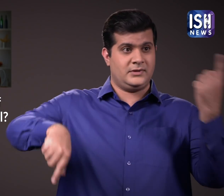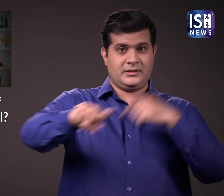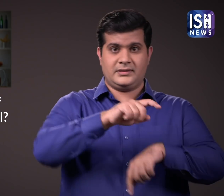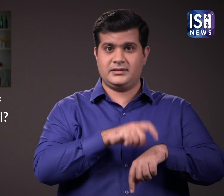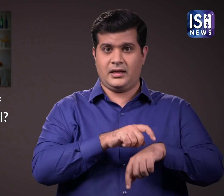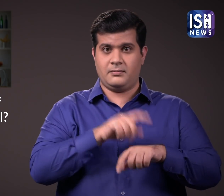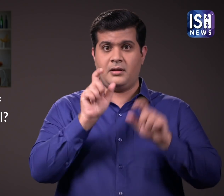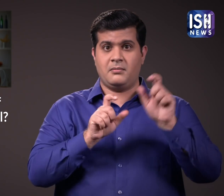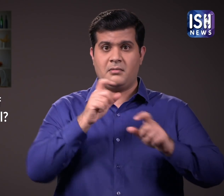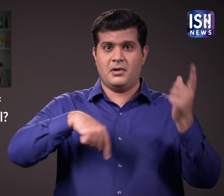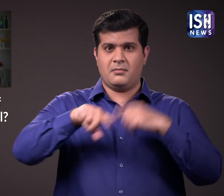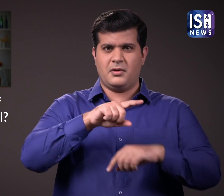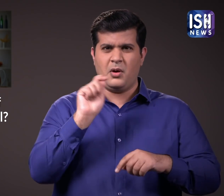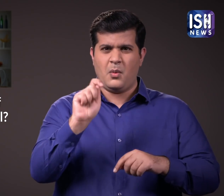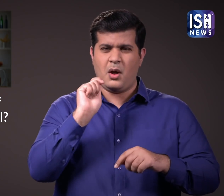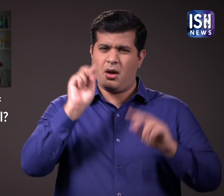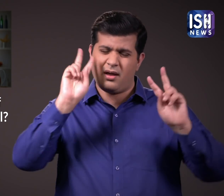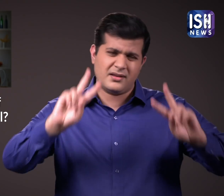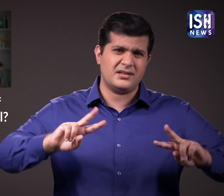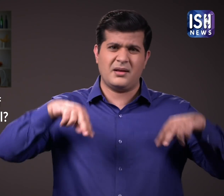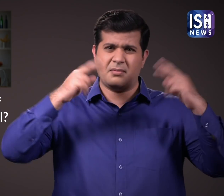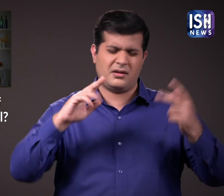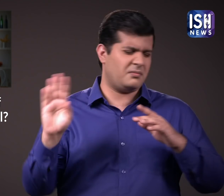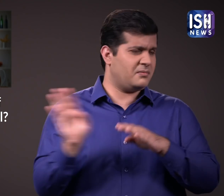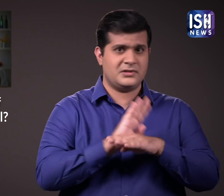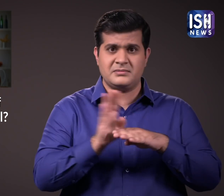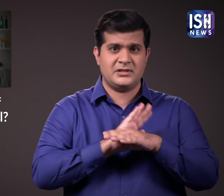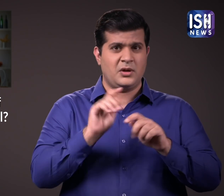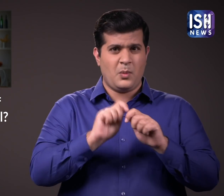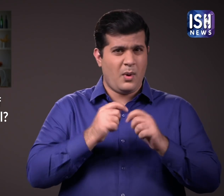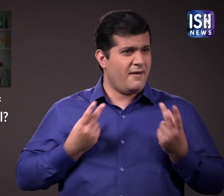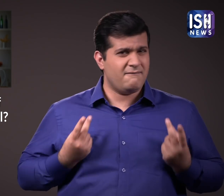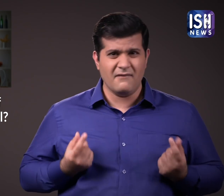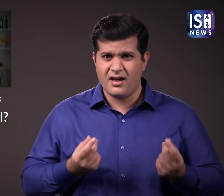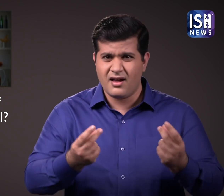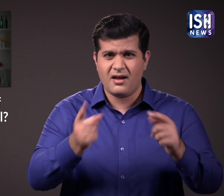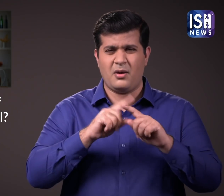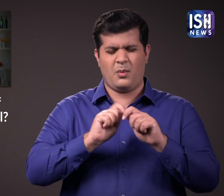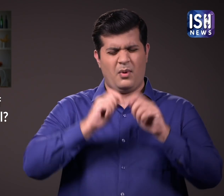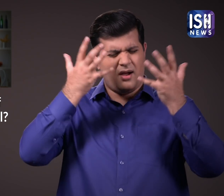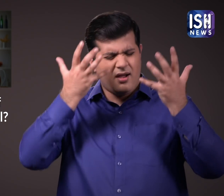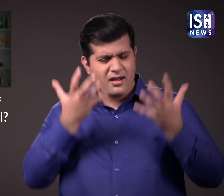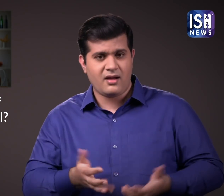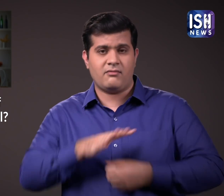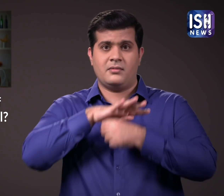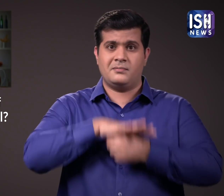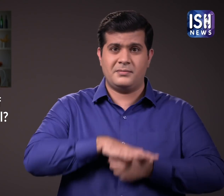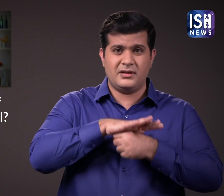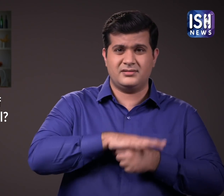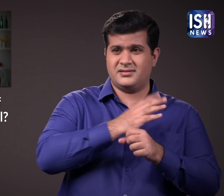With the current hustle culture, heavy workload, work pressure and many other factors,